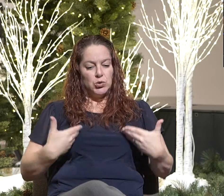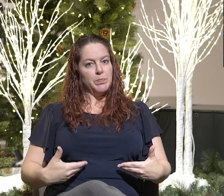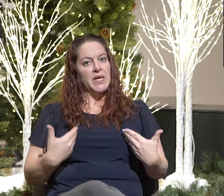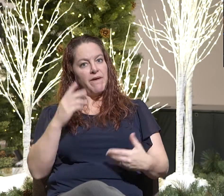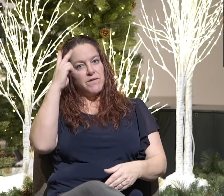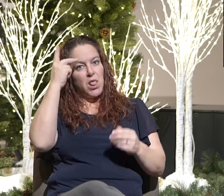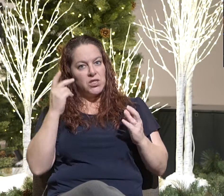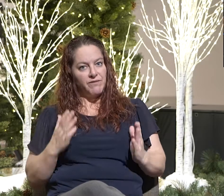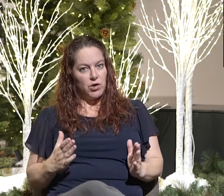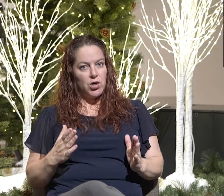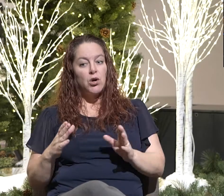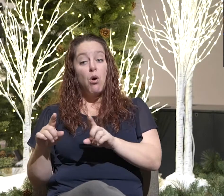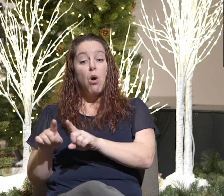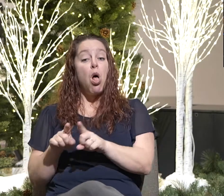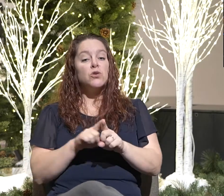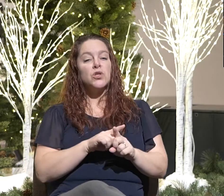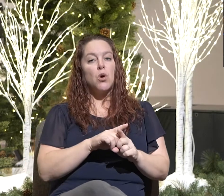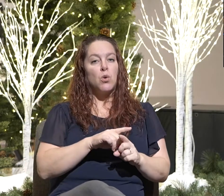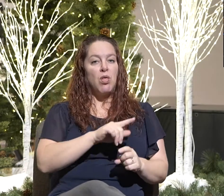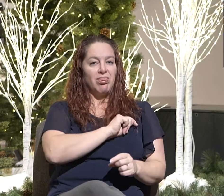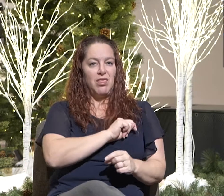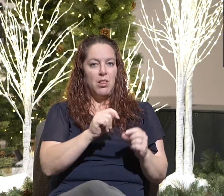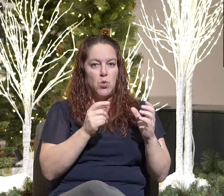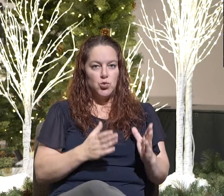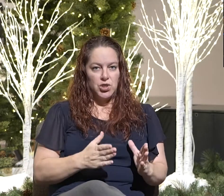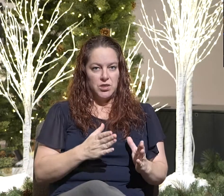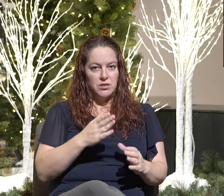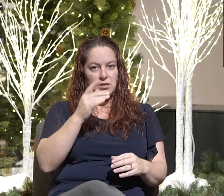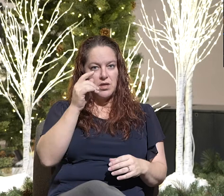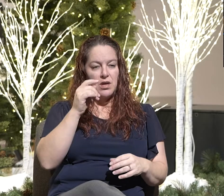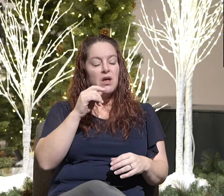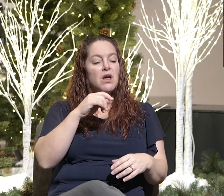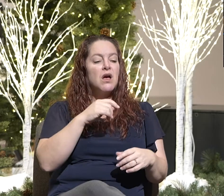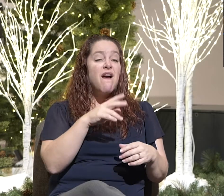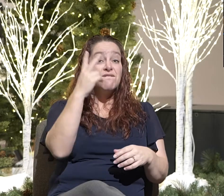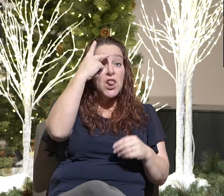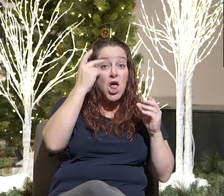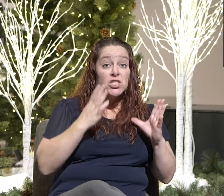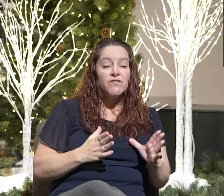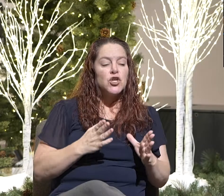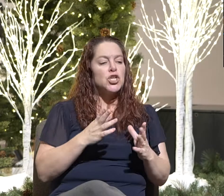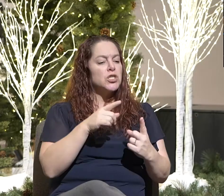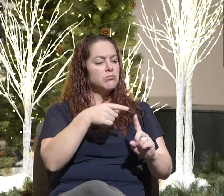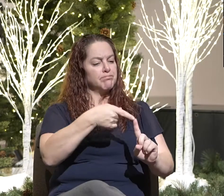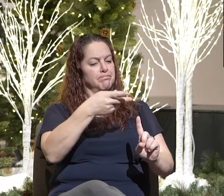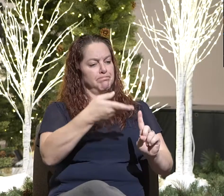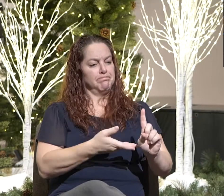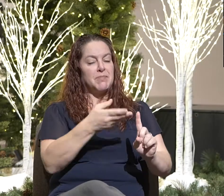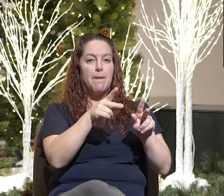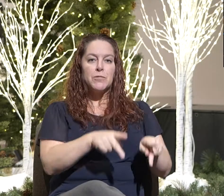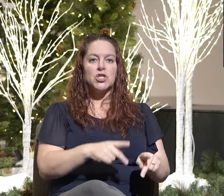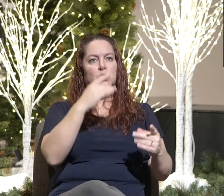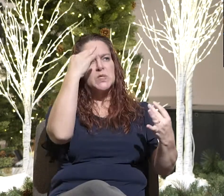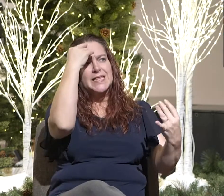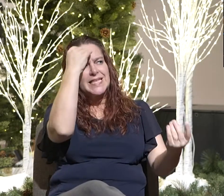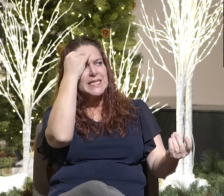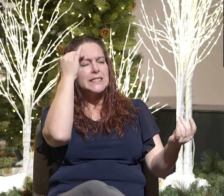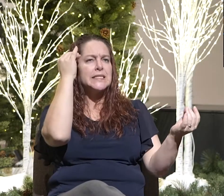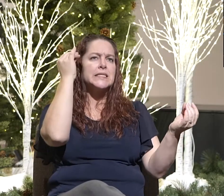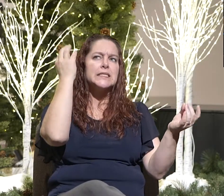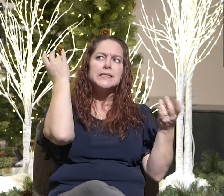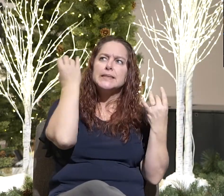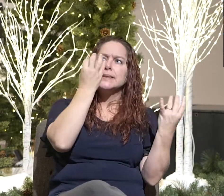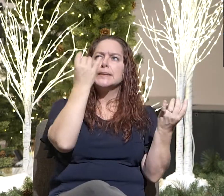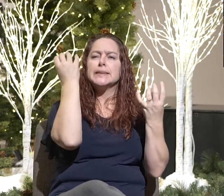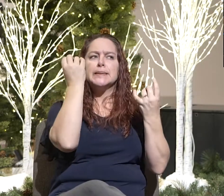and then also a theologian. A philosopher, again, being someone who thinks and considers these big questions about